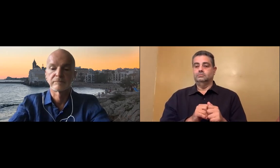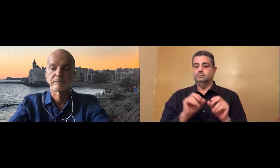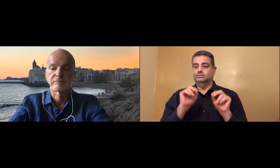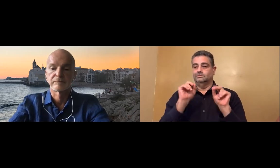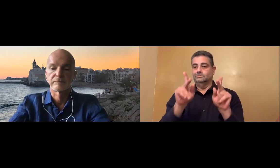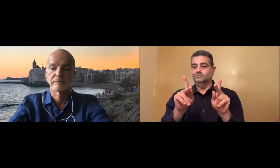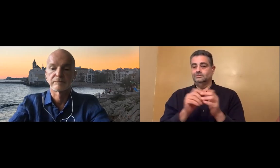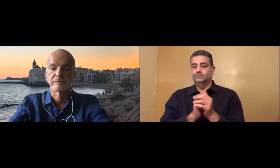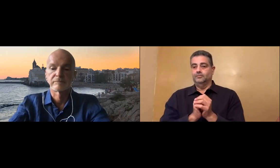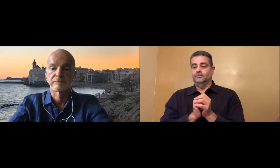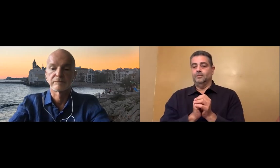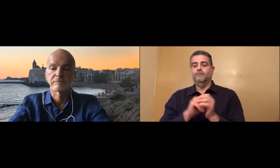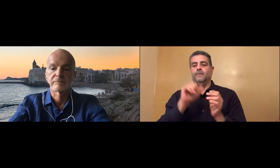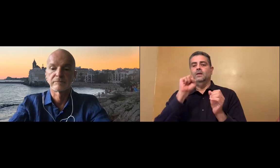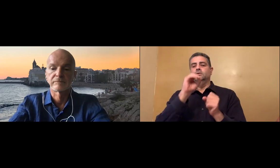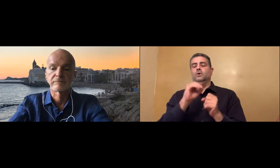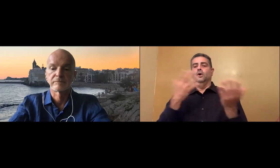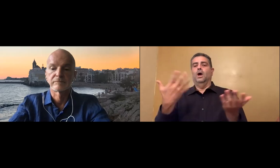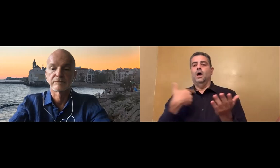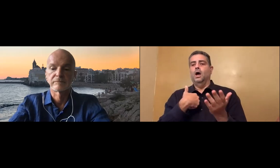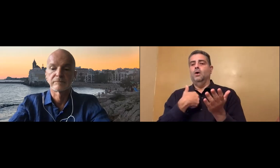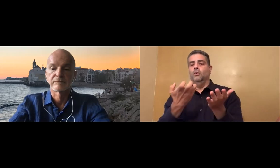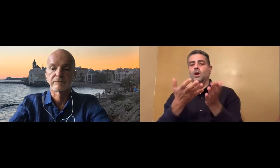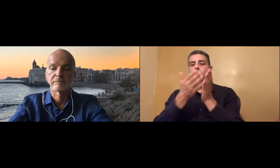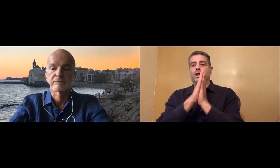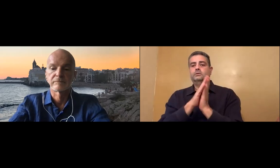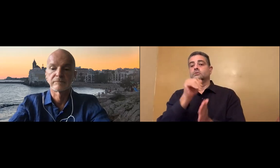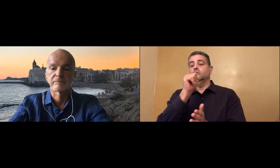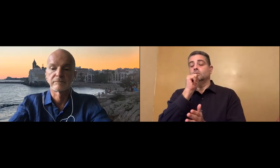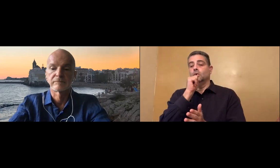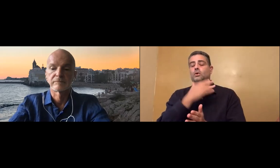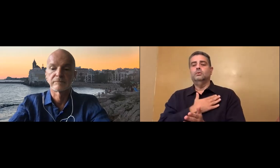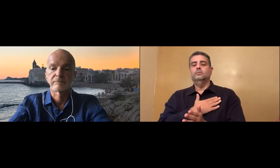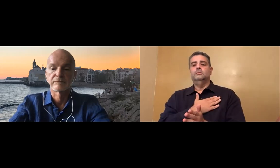So my MMX does support that differentiation.